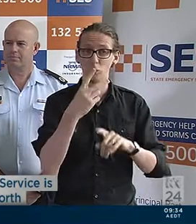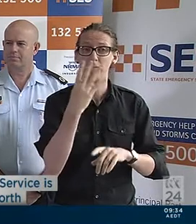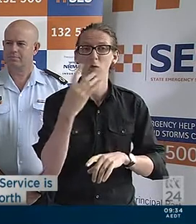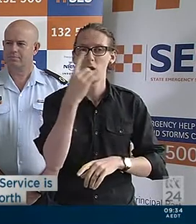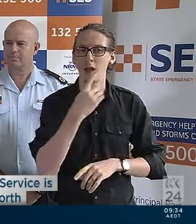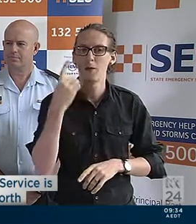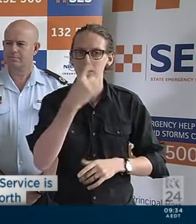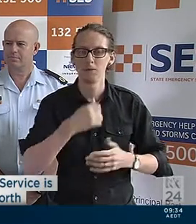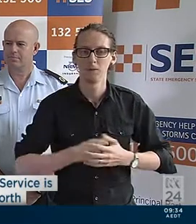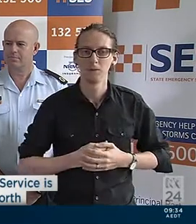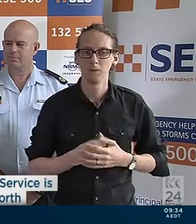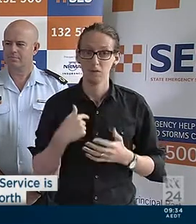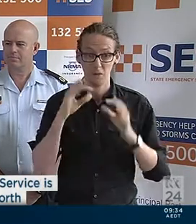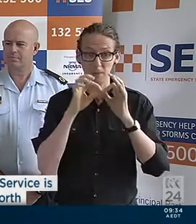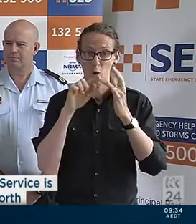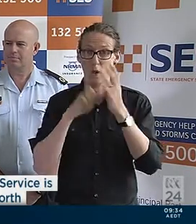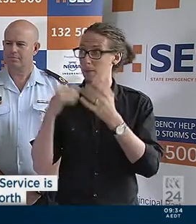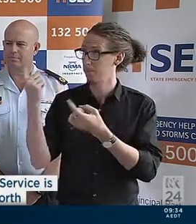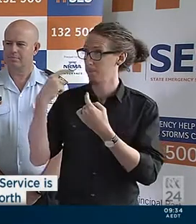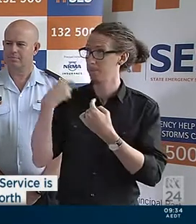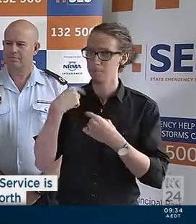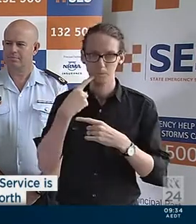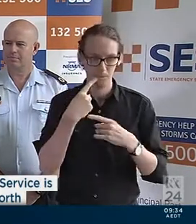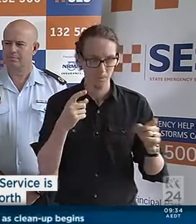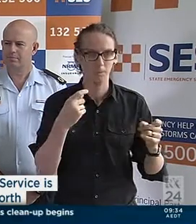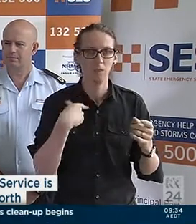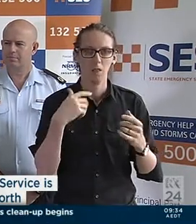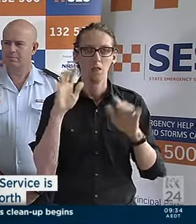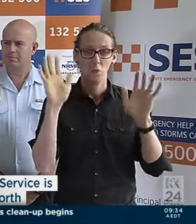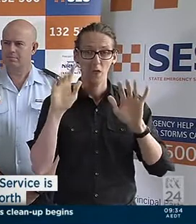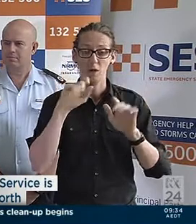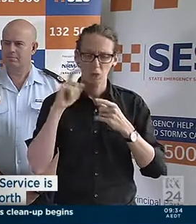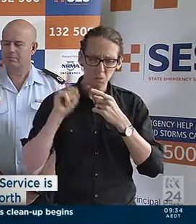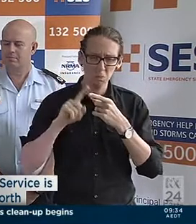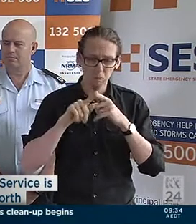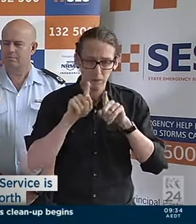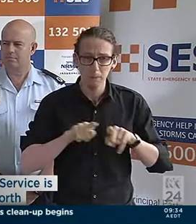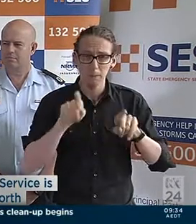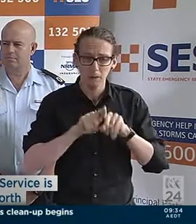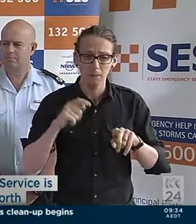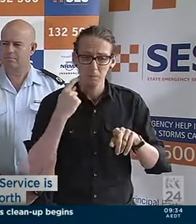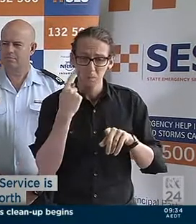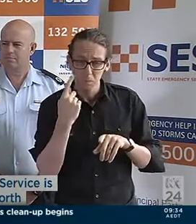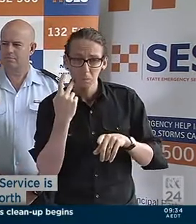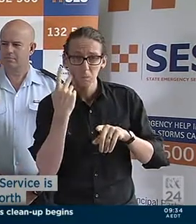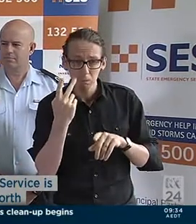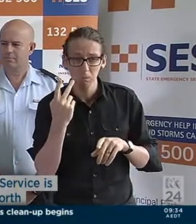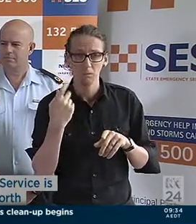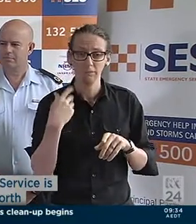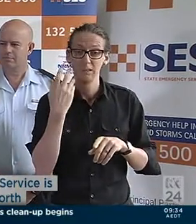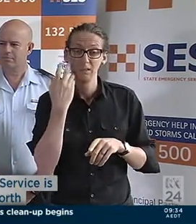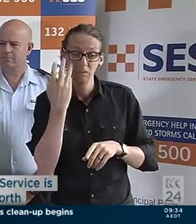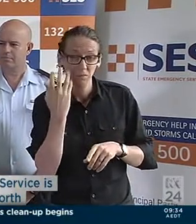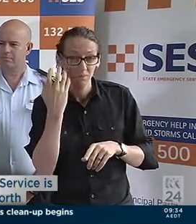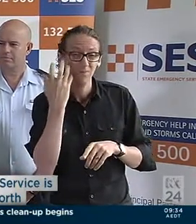hours. We have advice from the Bureau that the weather system will continue to impact the region for the next 24 to 48 hours